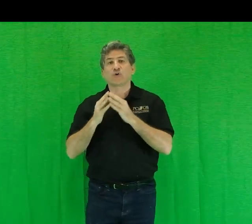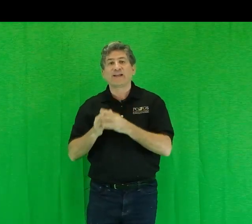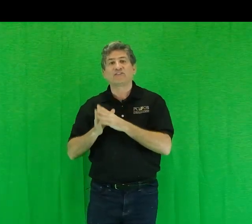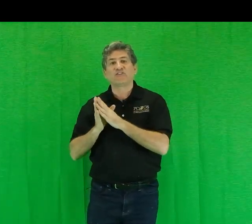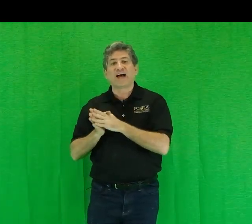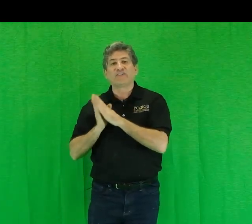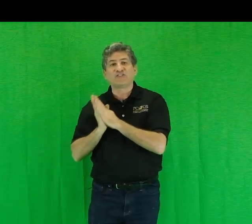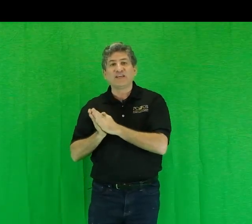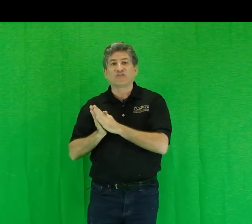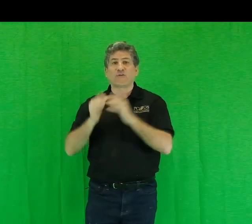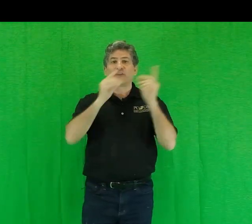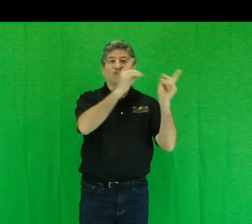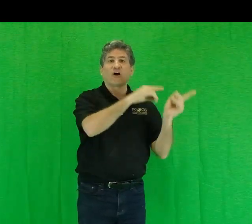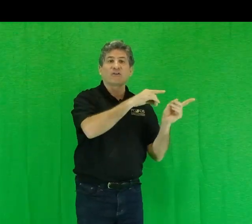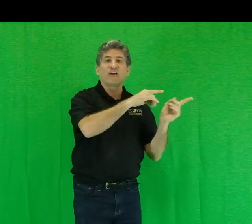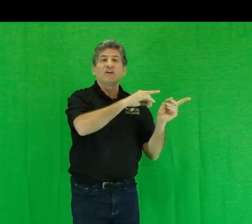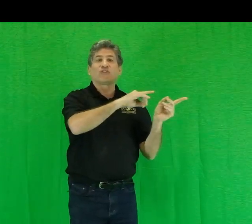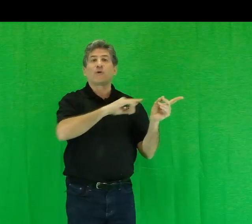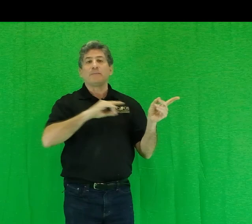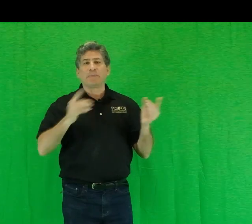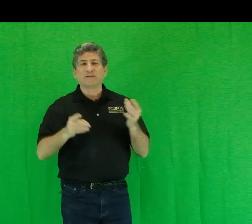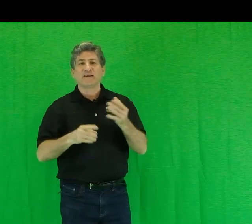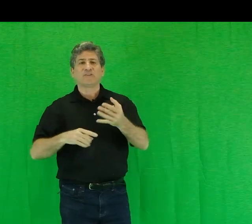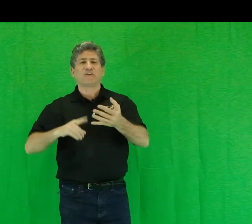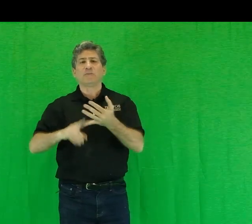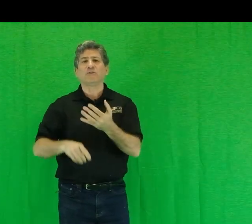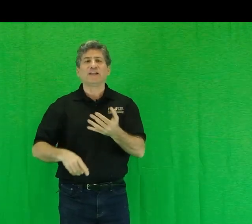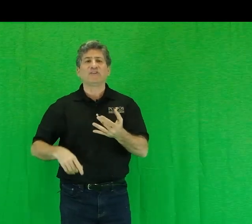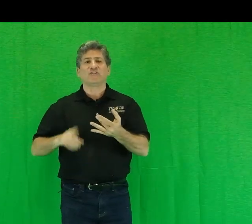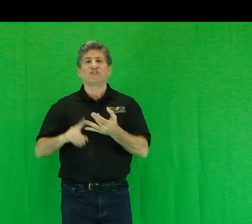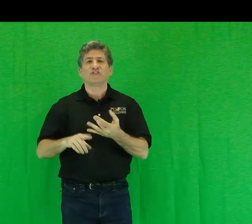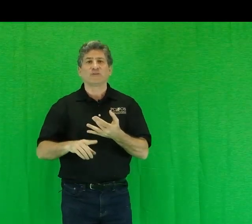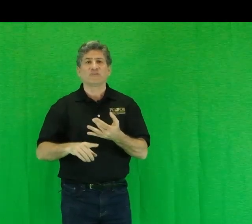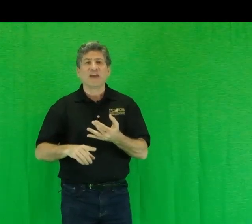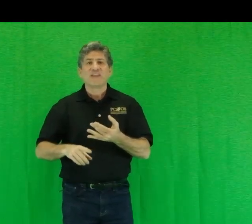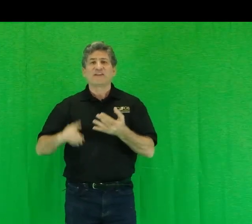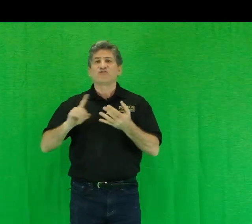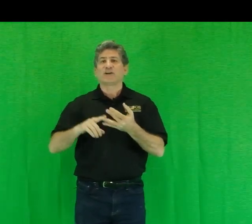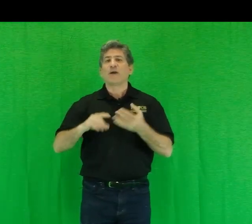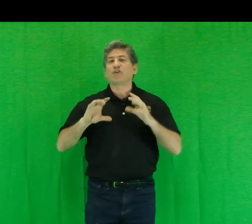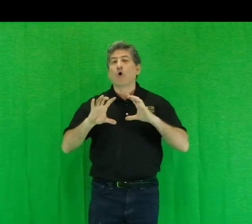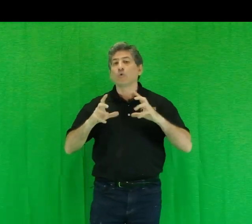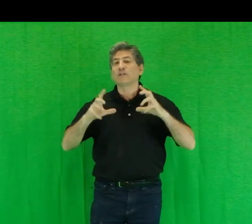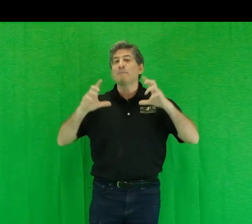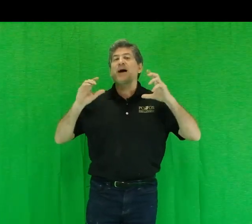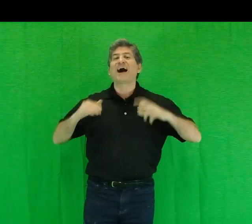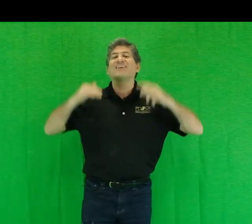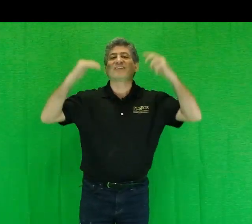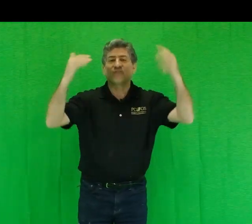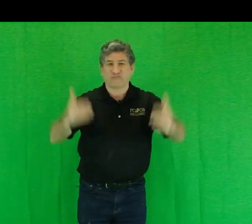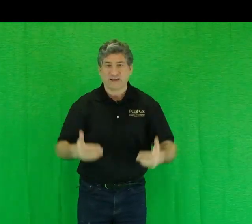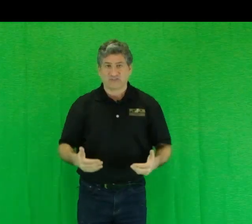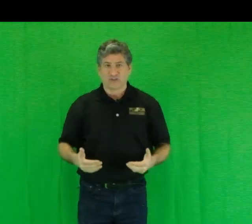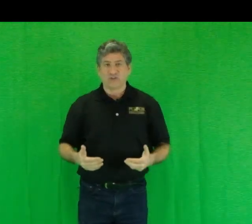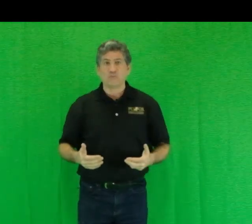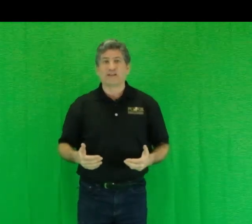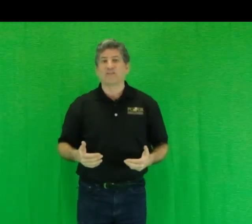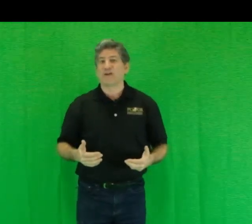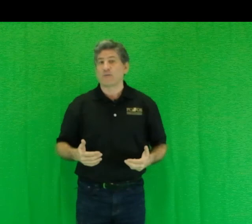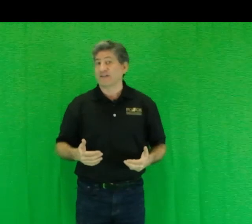-cradle design seeks from the start to create buildings, communities, and systems that generate wholly positive effects on human and environmental